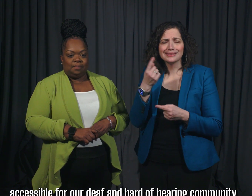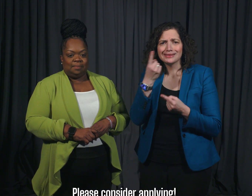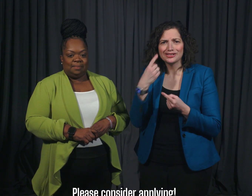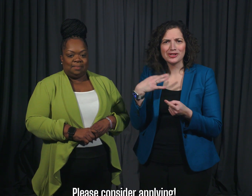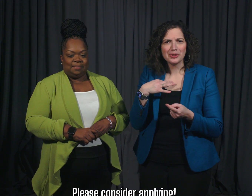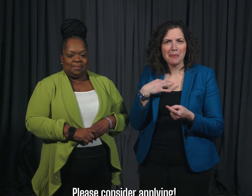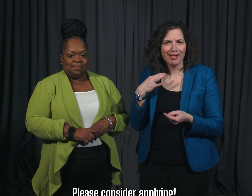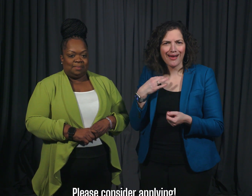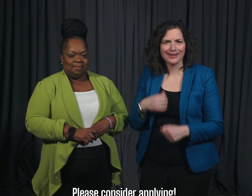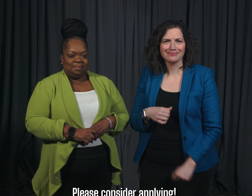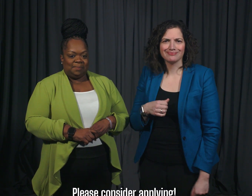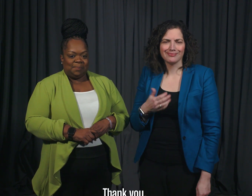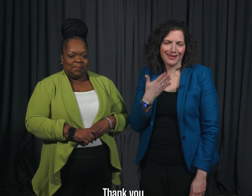Please consider applying. Thank you.